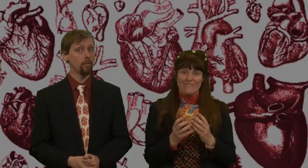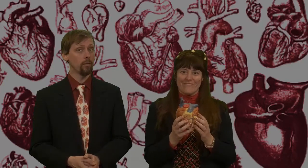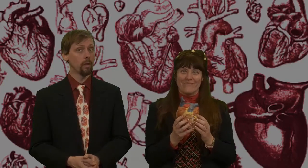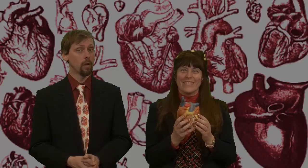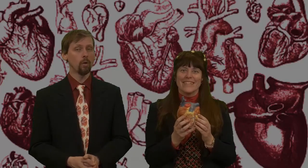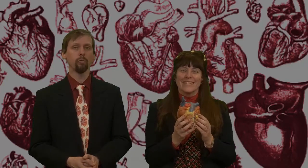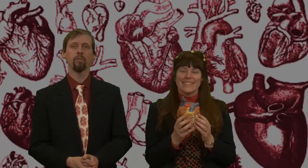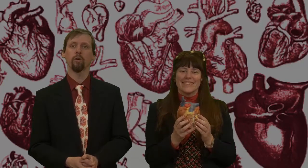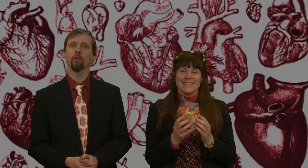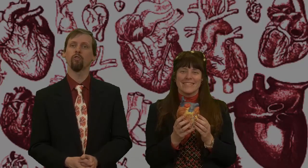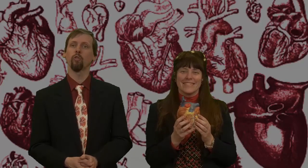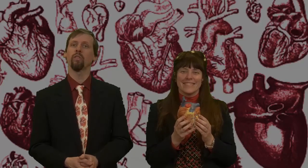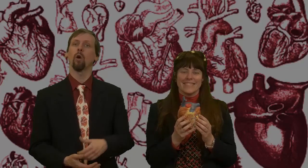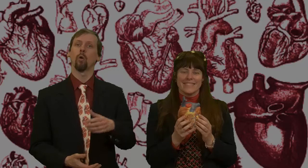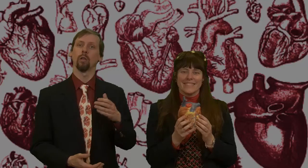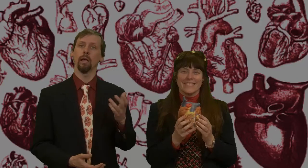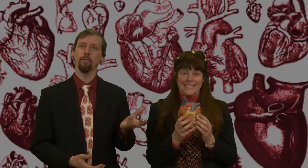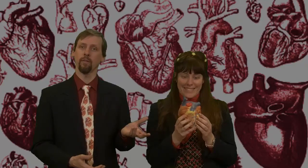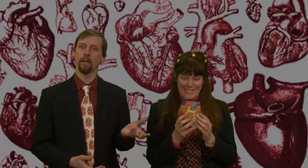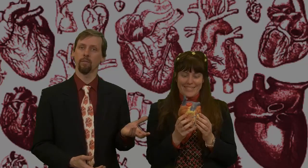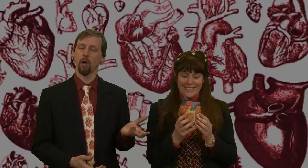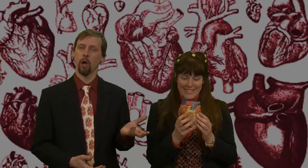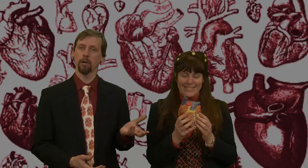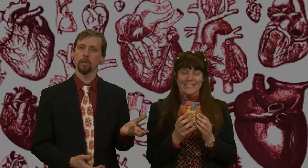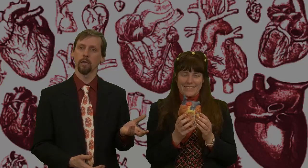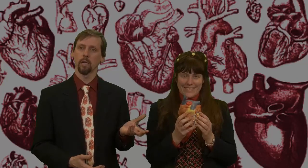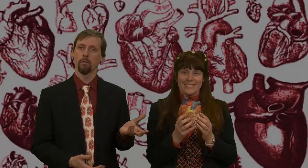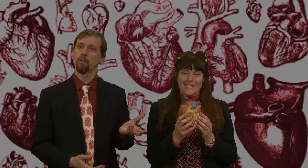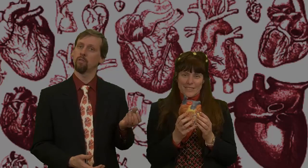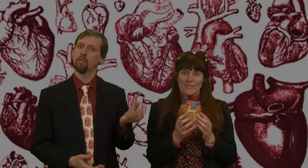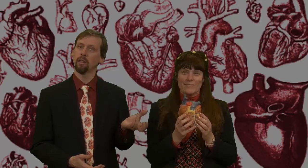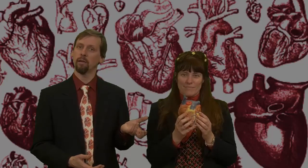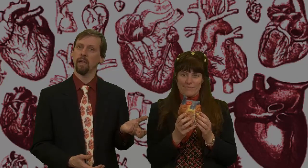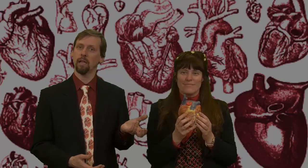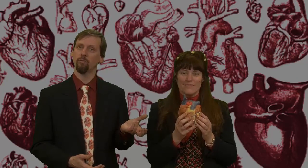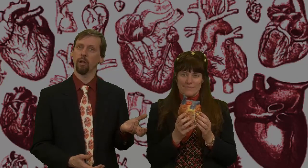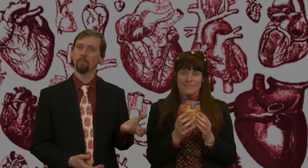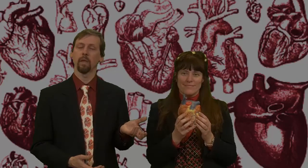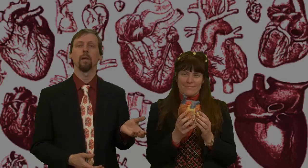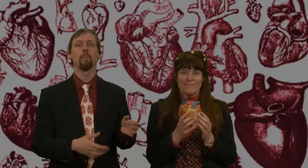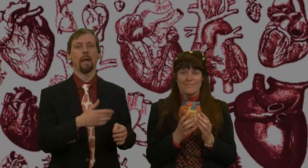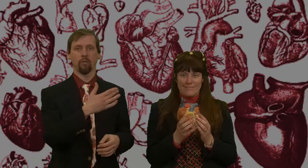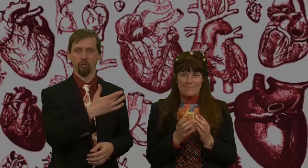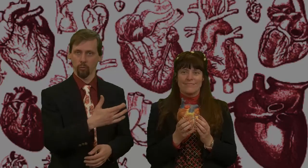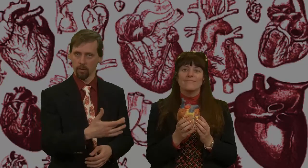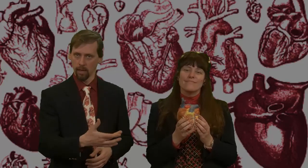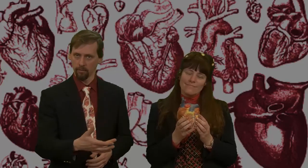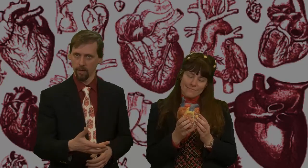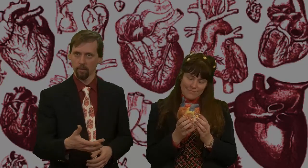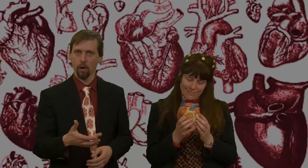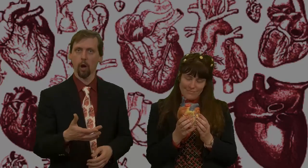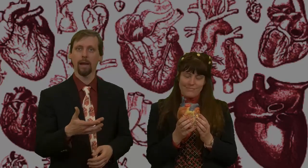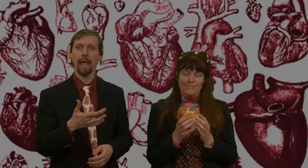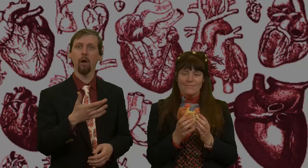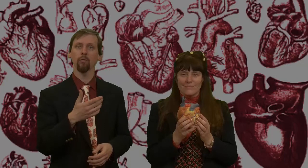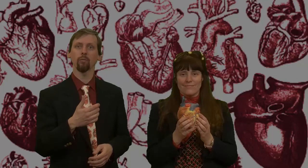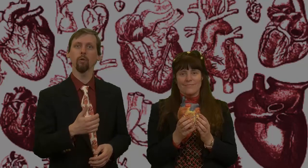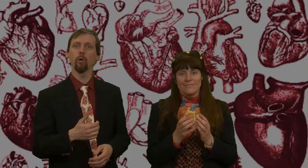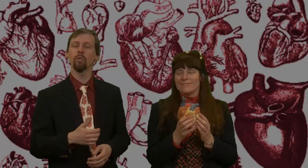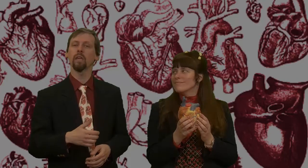which return to the left side of the heart, into the left atrium. It passes through the left side of the heart, out through the